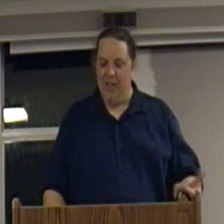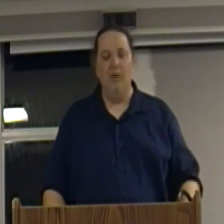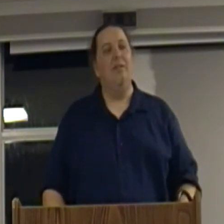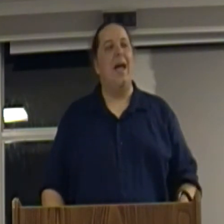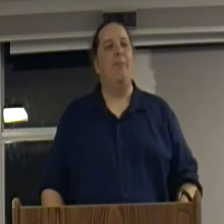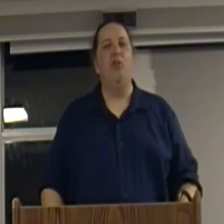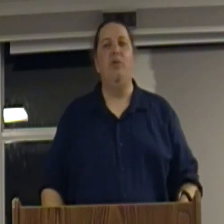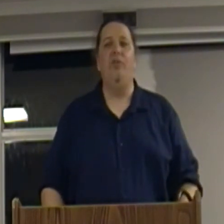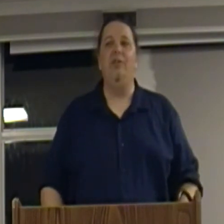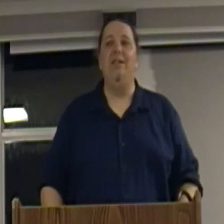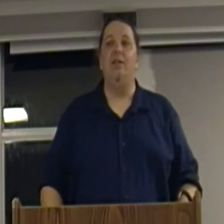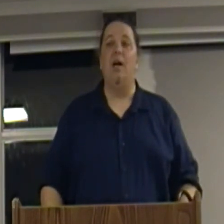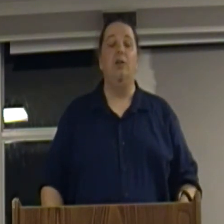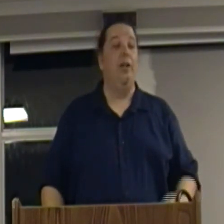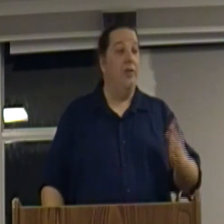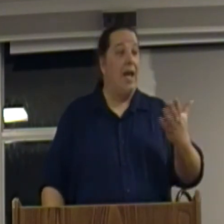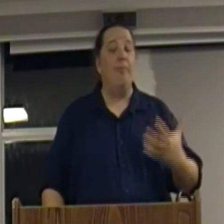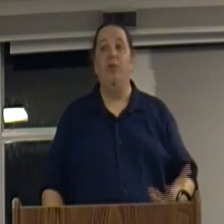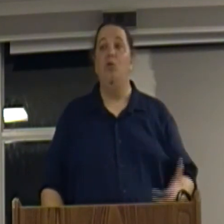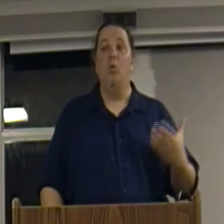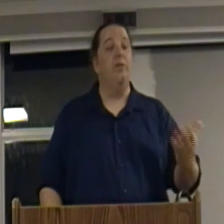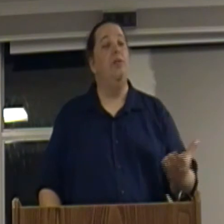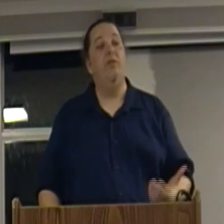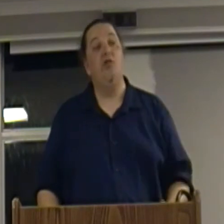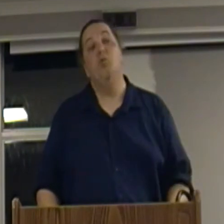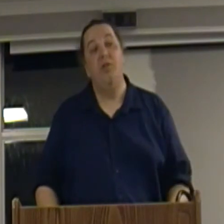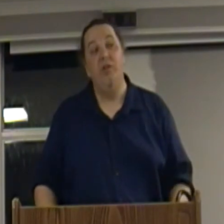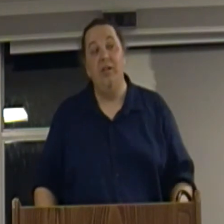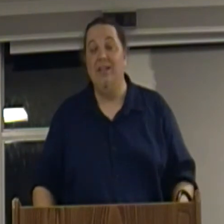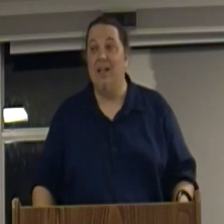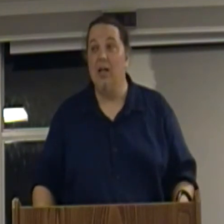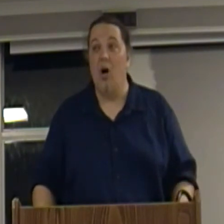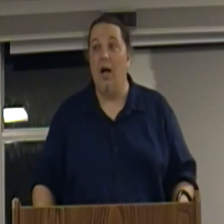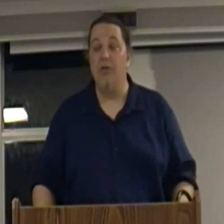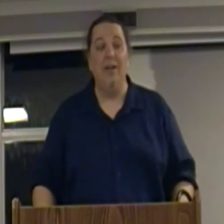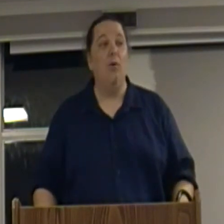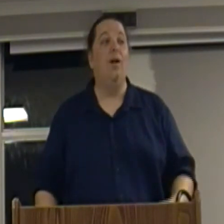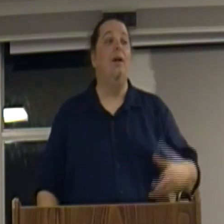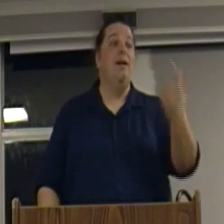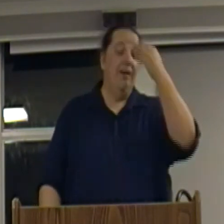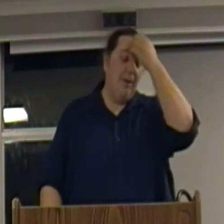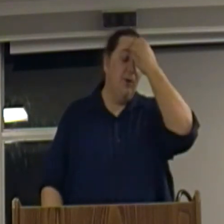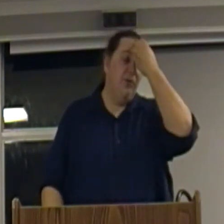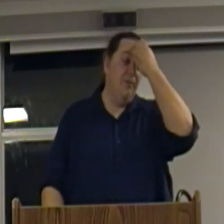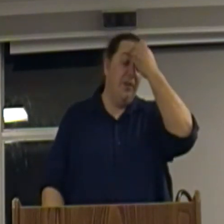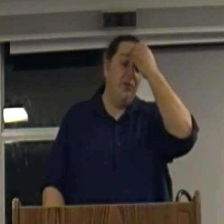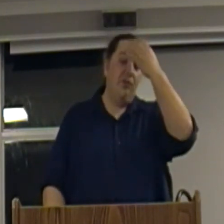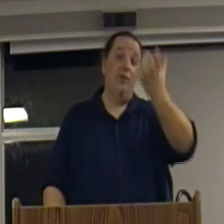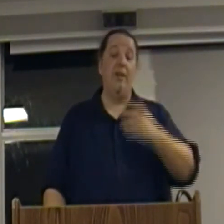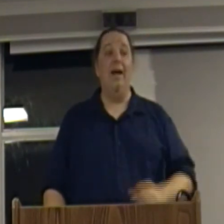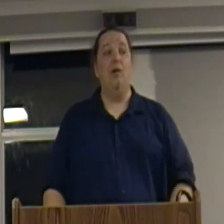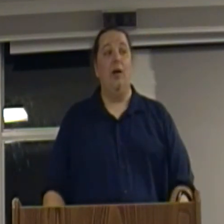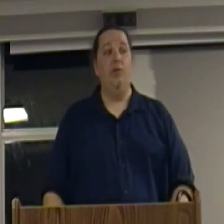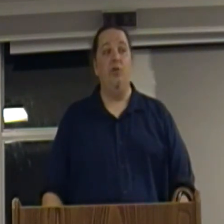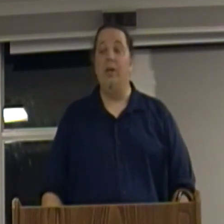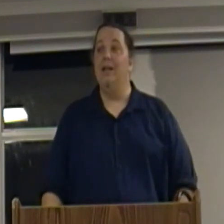you know, the capitalists would still need to cut, you the capitalists who weren't as efficient would still need to cut costs. Like, well, if I'm losing business to this guy across the street